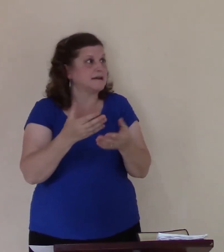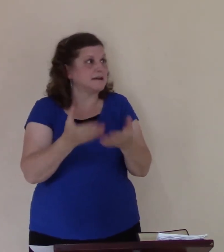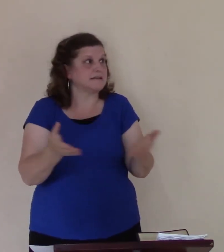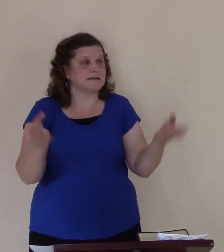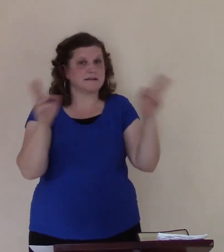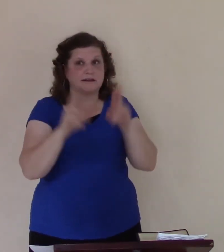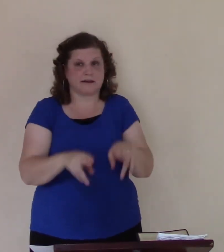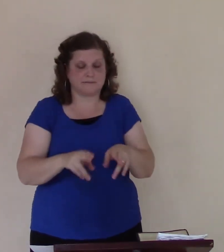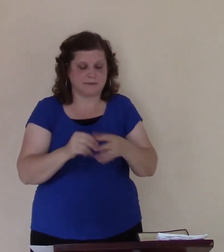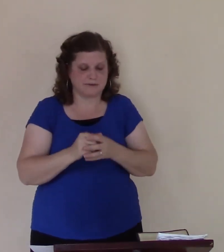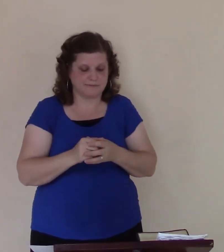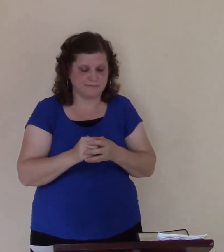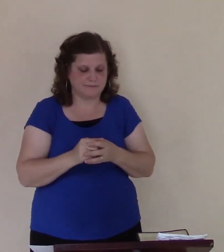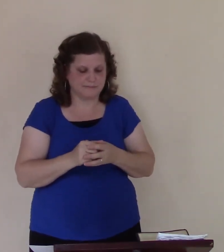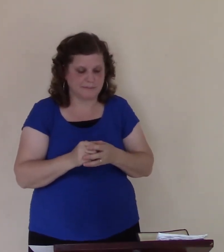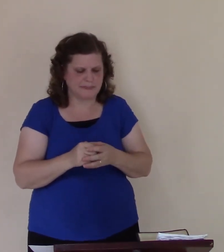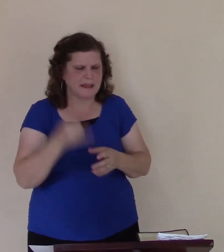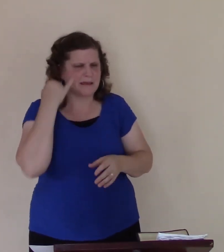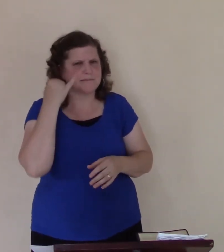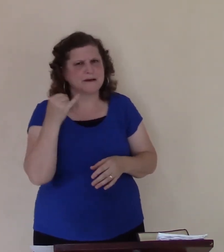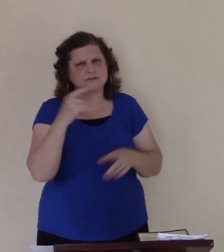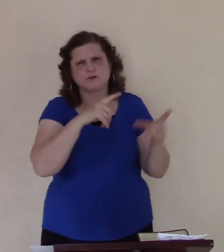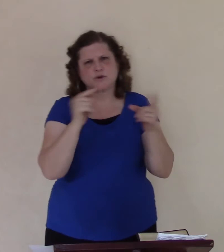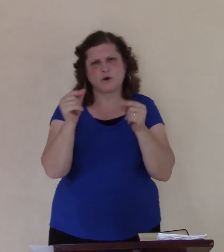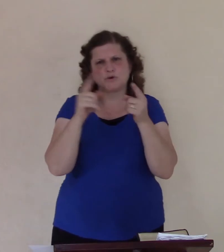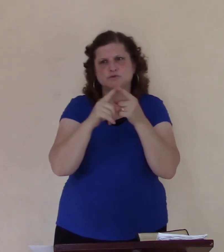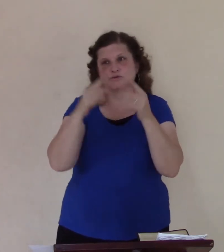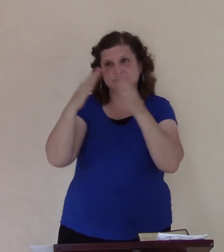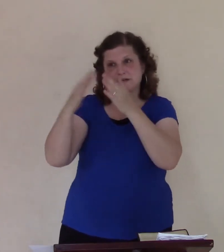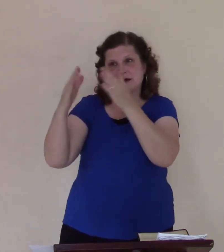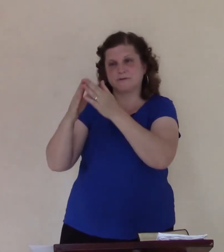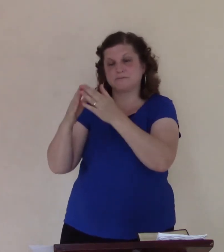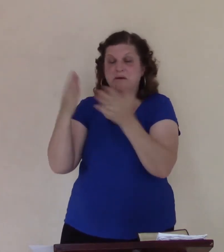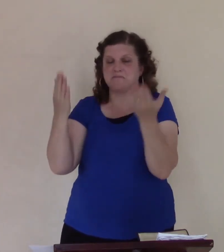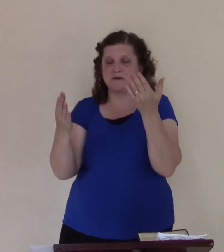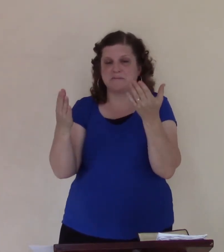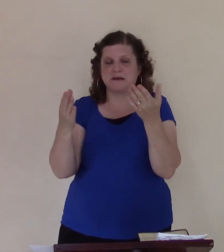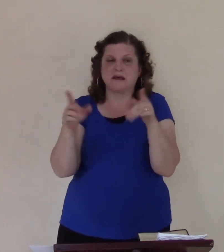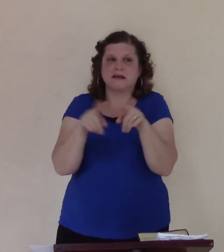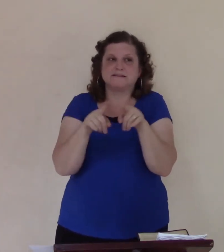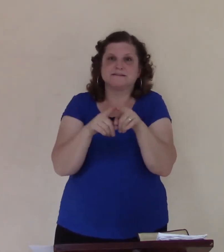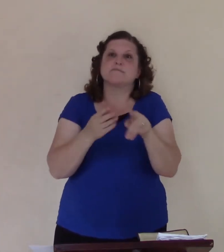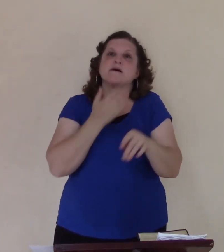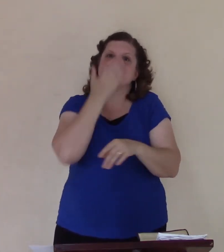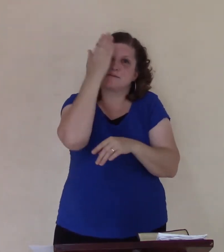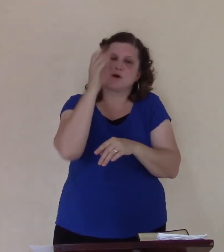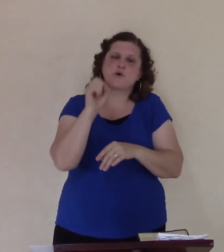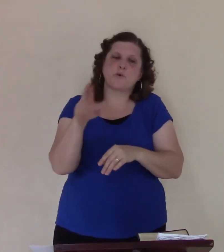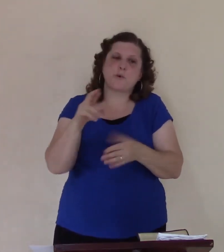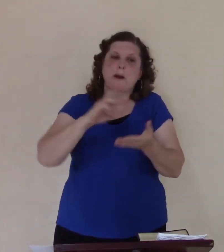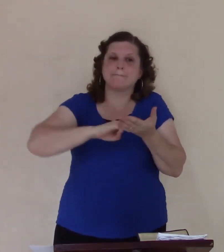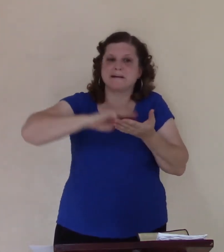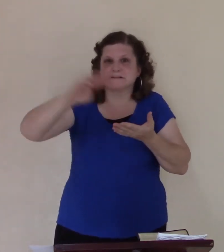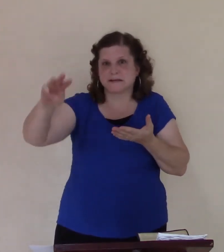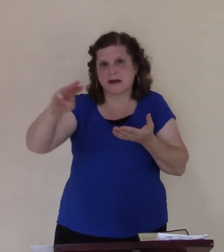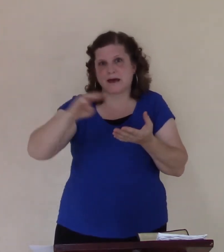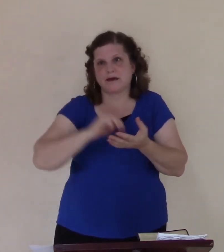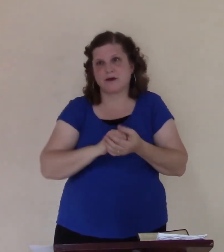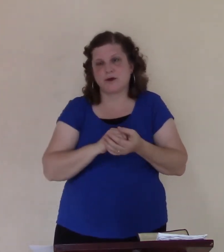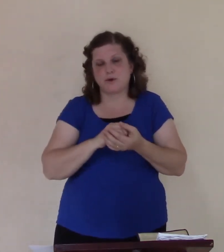going to a town, maybe go to a town like, or you go to a town like, or some other town, or you go to a town like, or